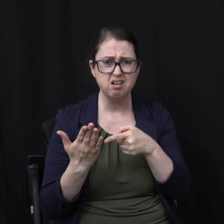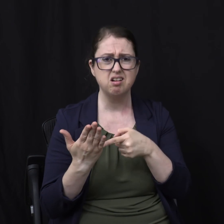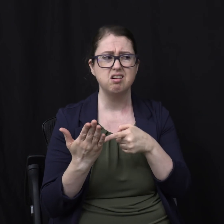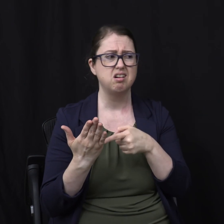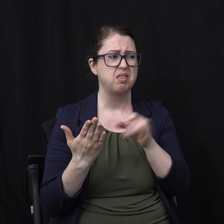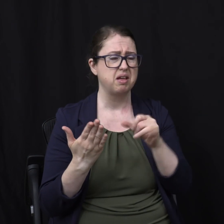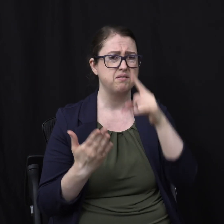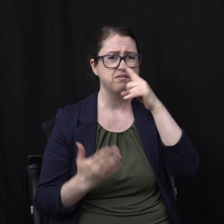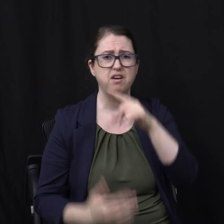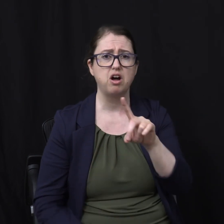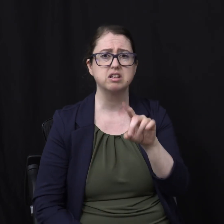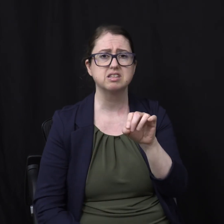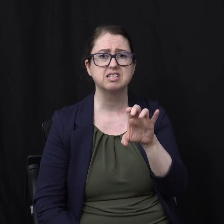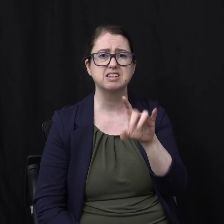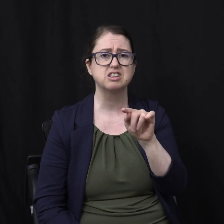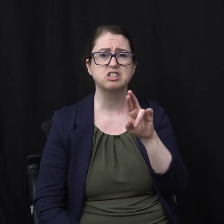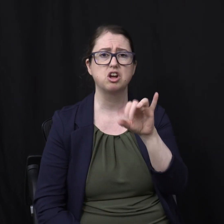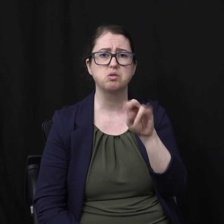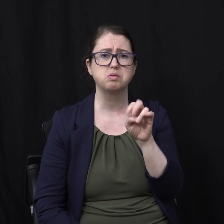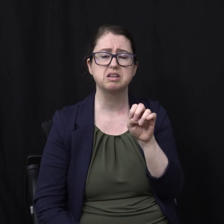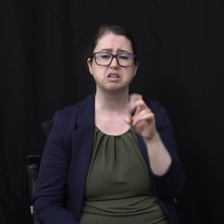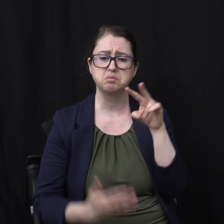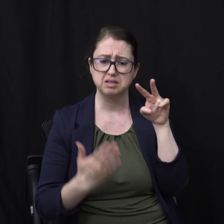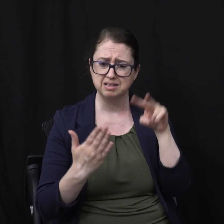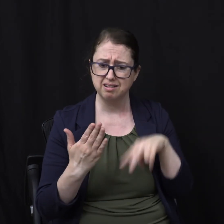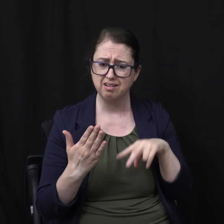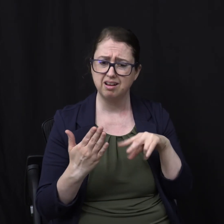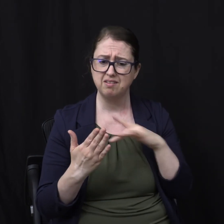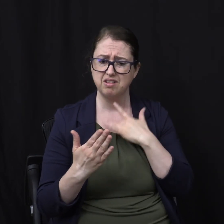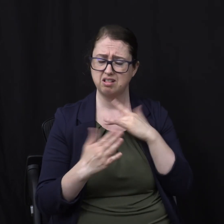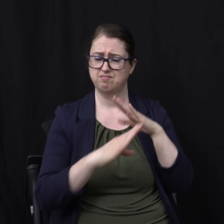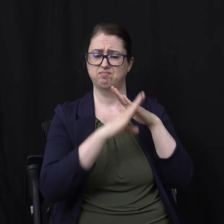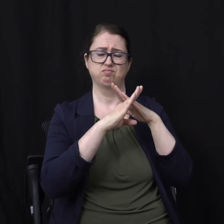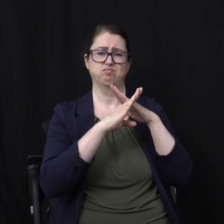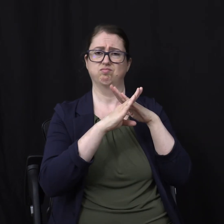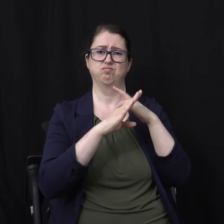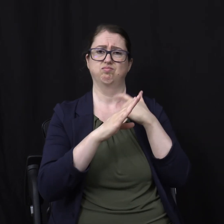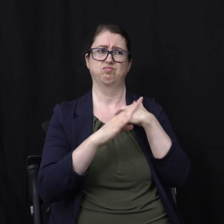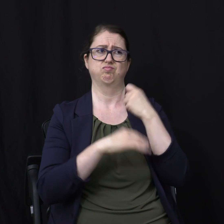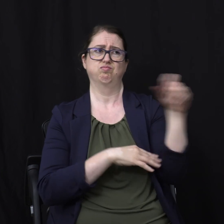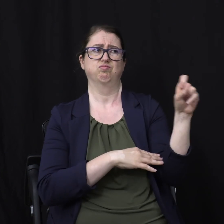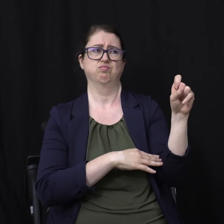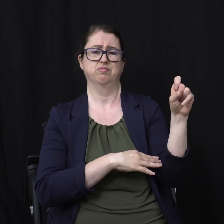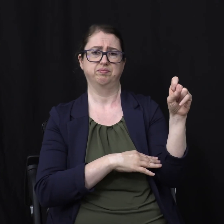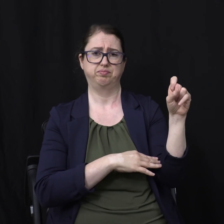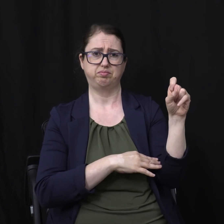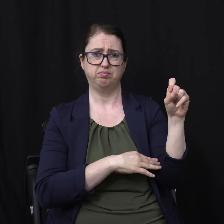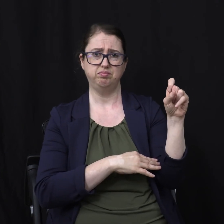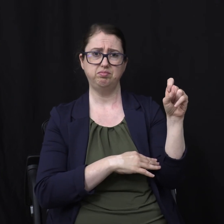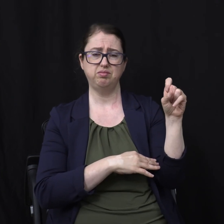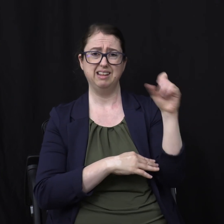false doctrine And it's been a barrier In their relationship With Jesus God is that way